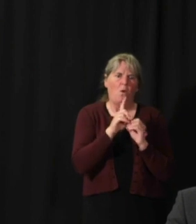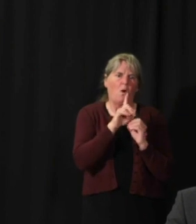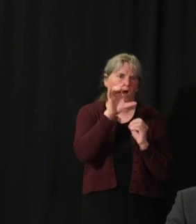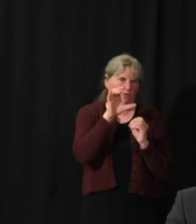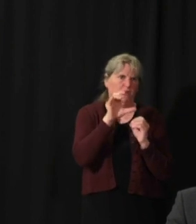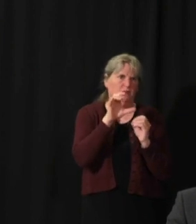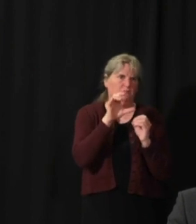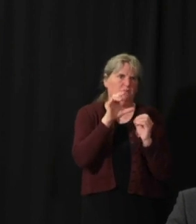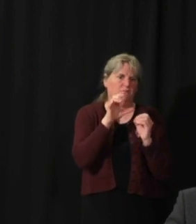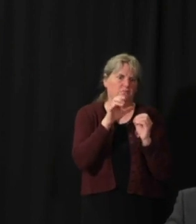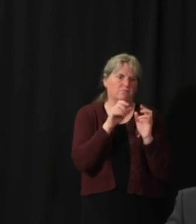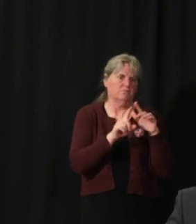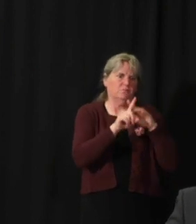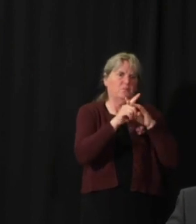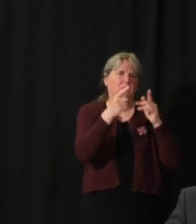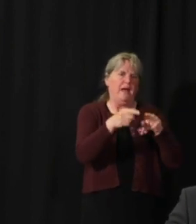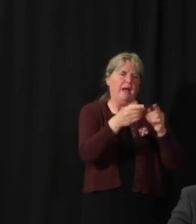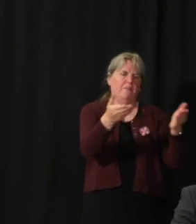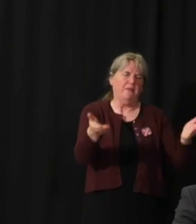of infections.